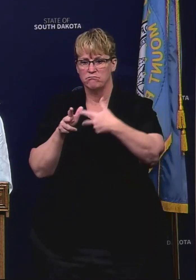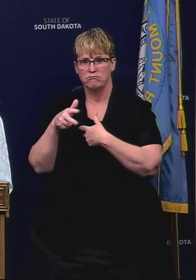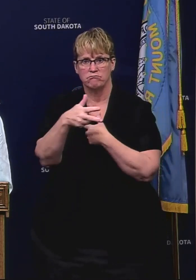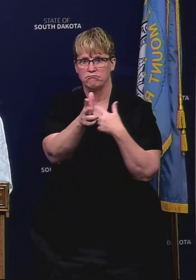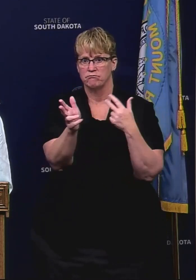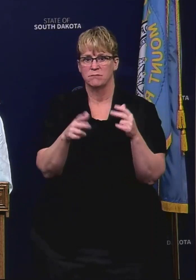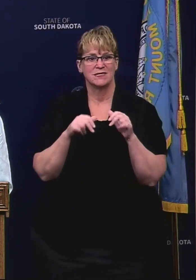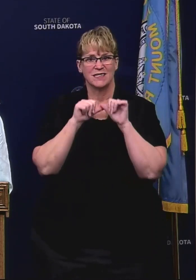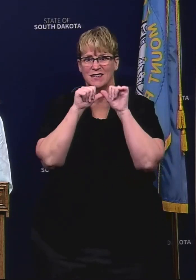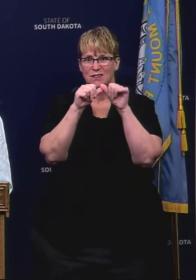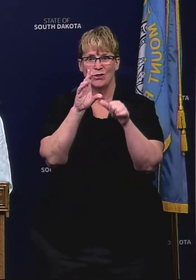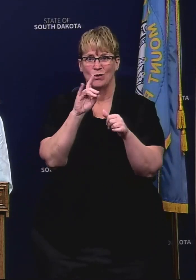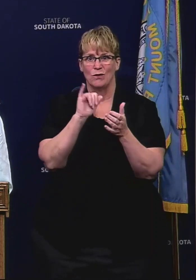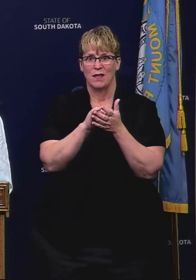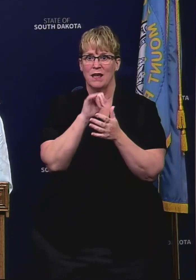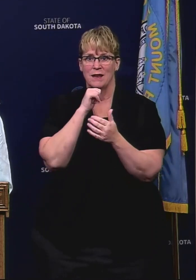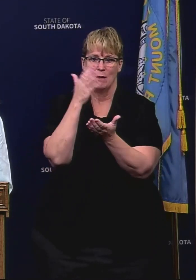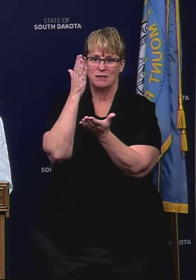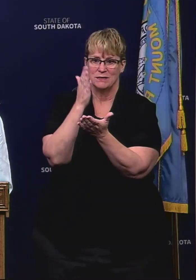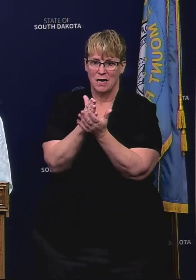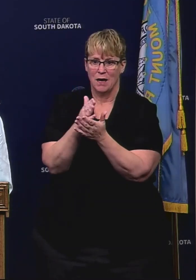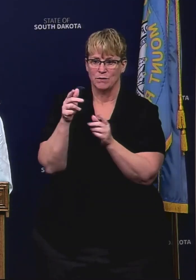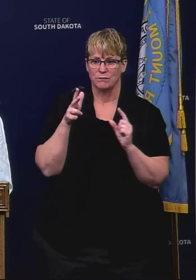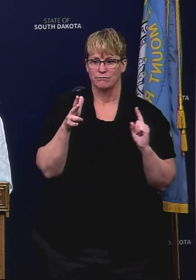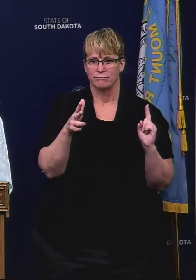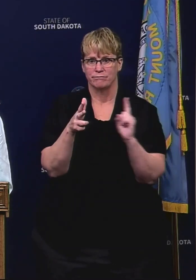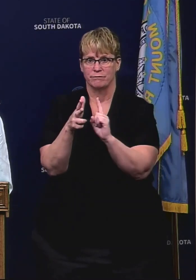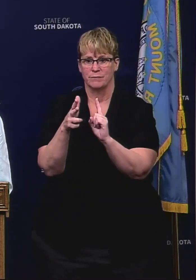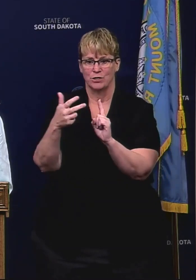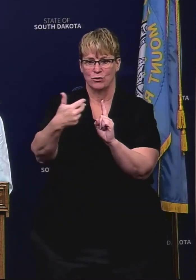to continue to do so and not be stopped and turned around.